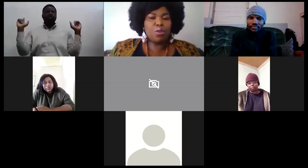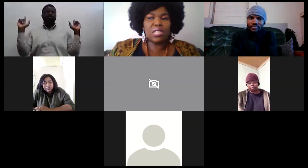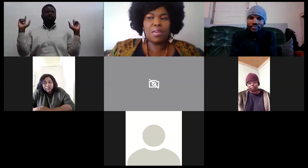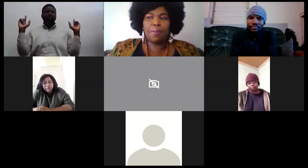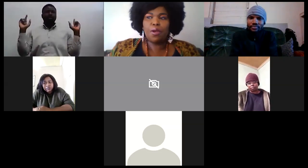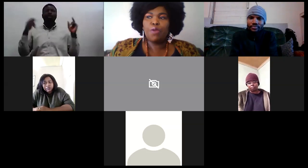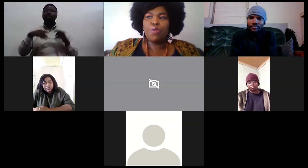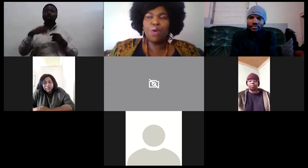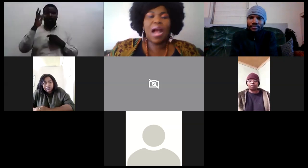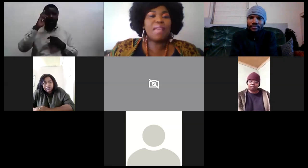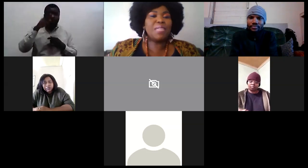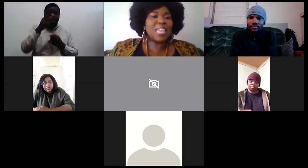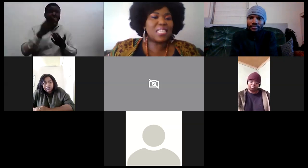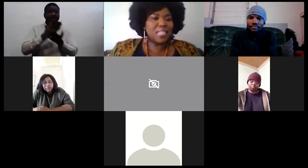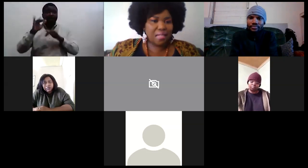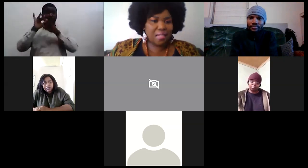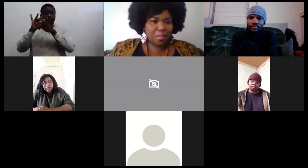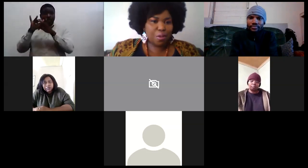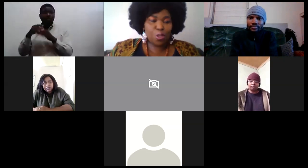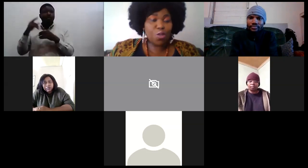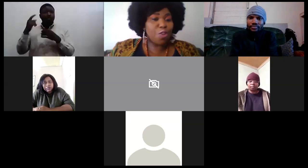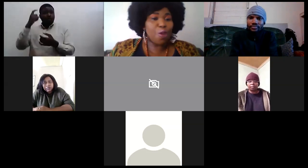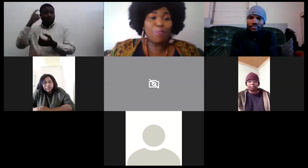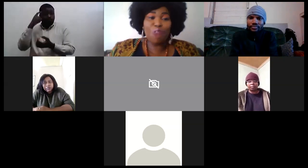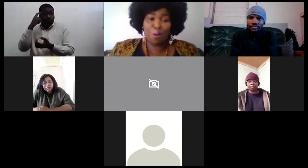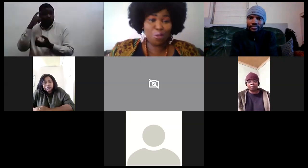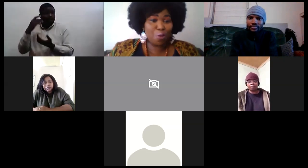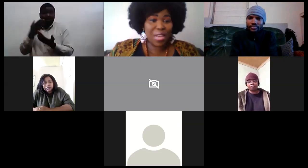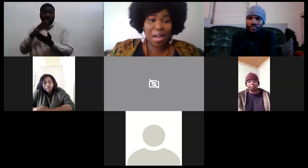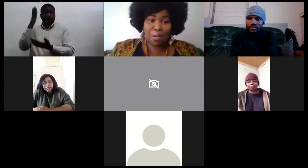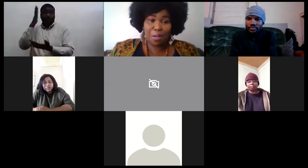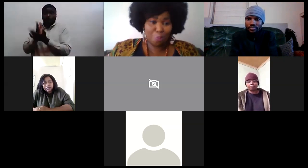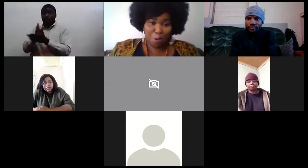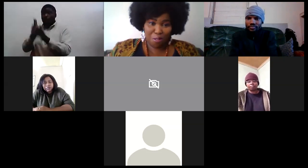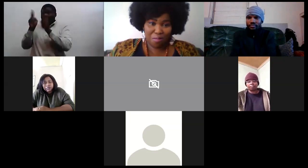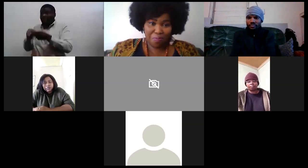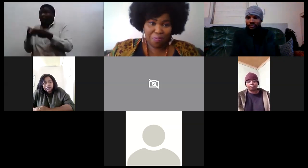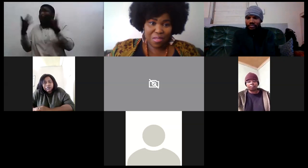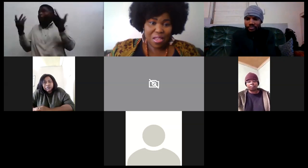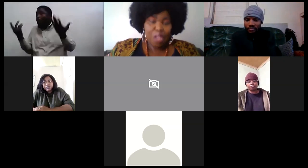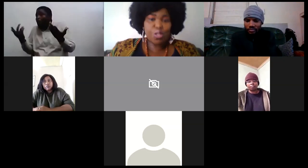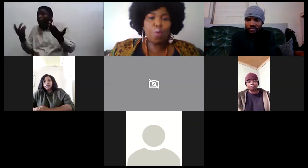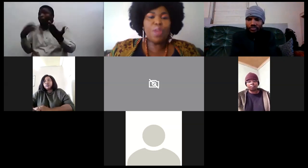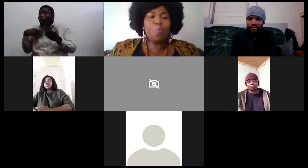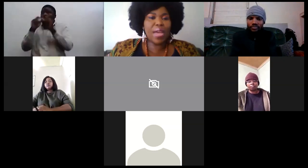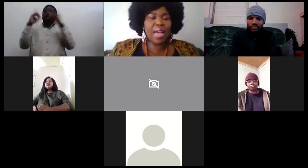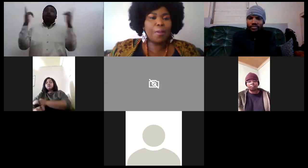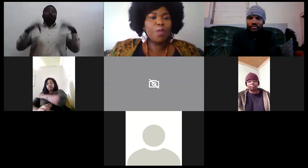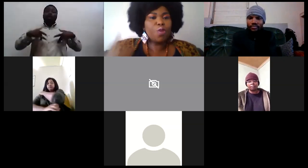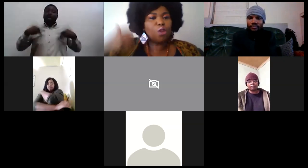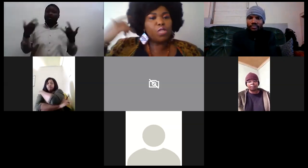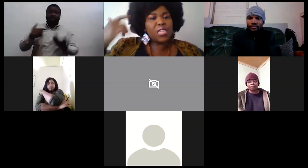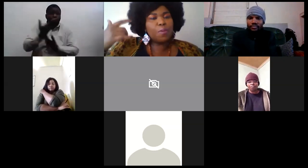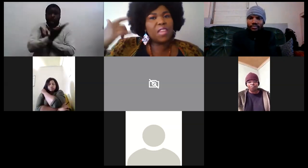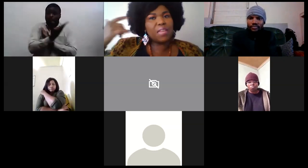when you go to sleep you are imitating death because you don't know if you are going to wake up tomorrow so when you wake up